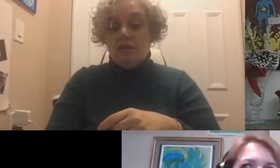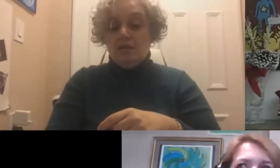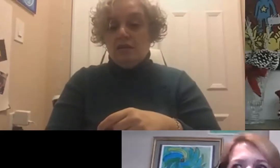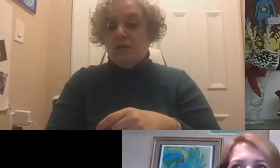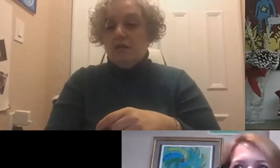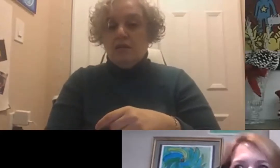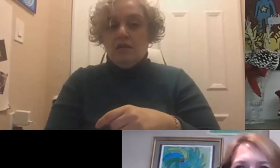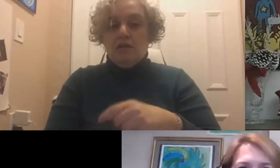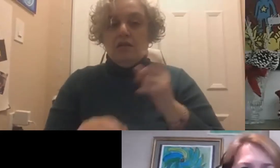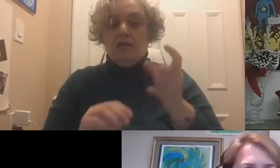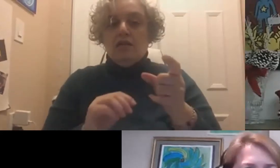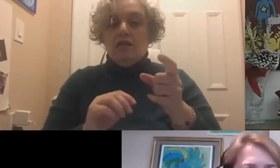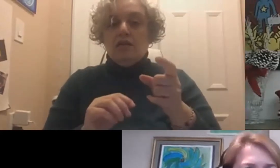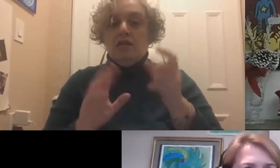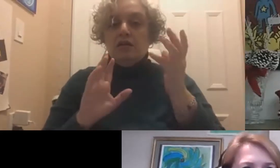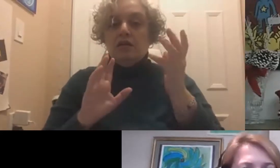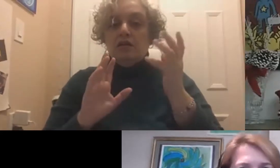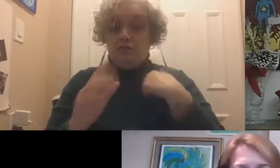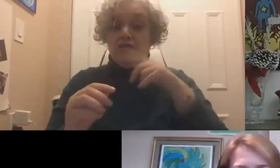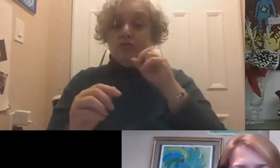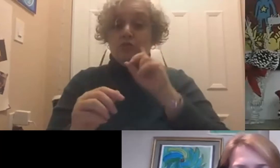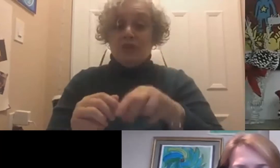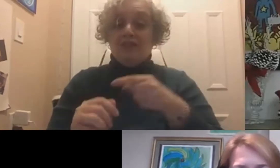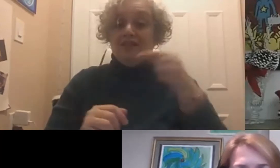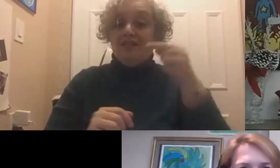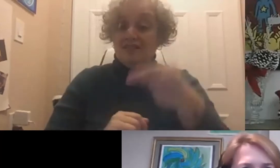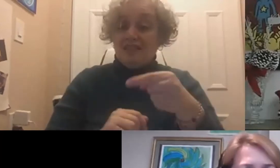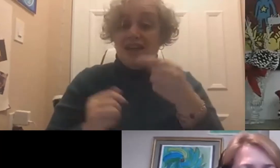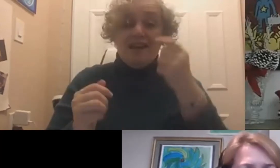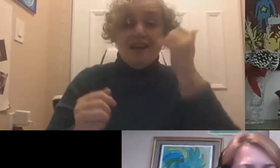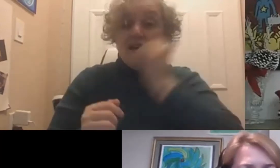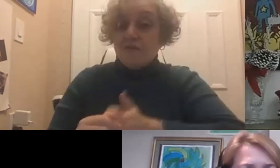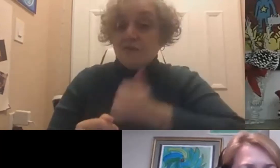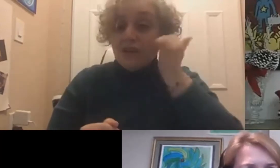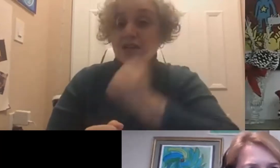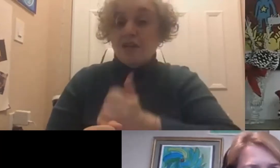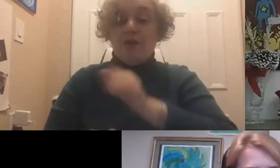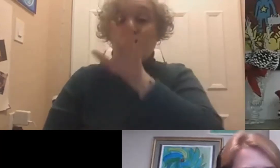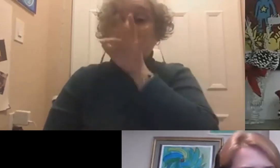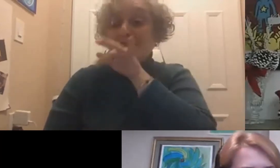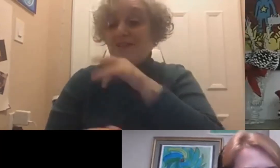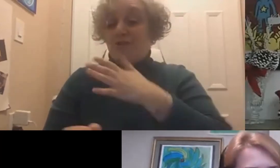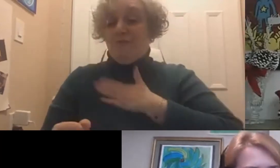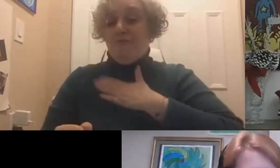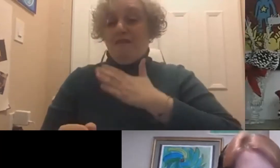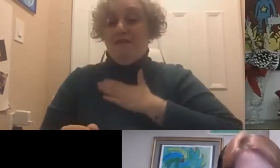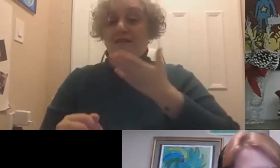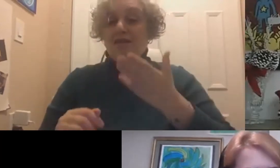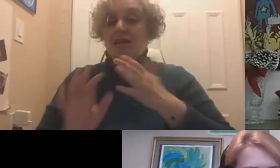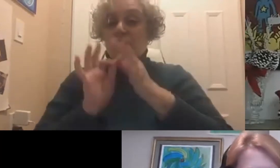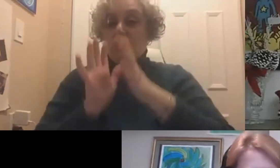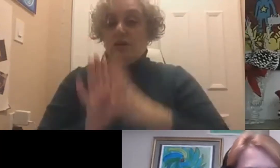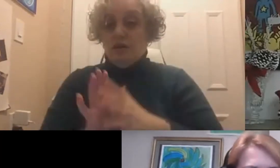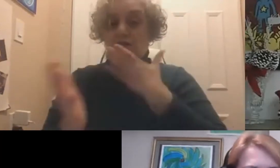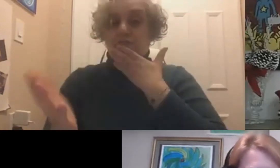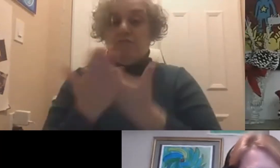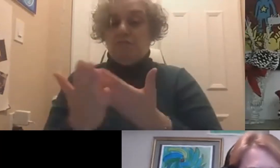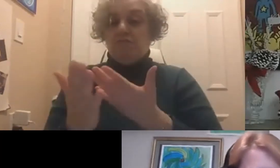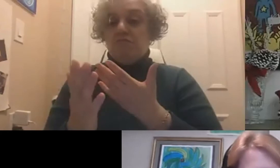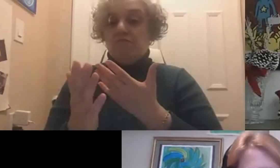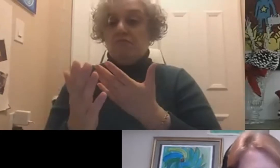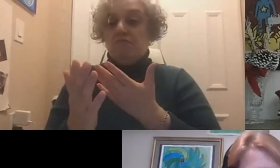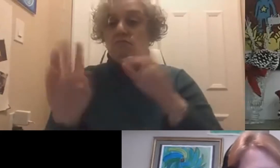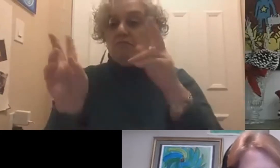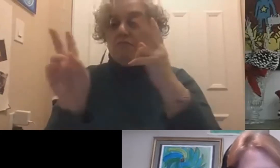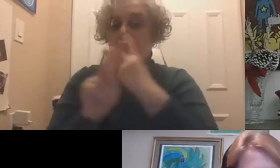I face that every day, everywhere I speak. And I know some interpreters are very good at figuring